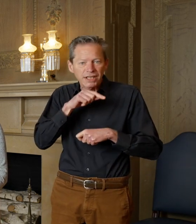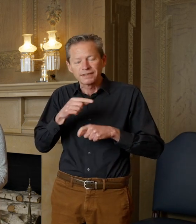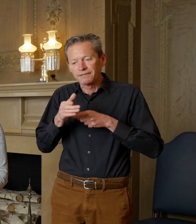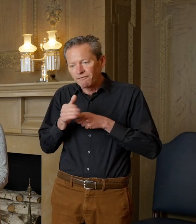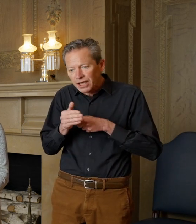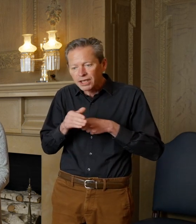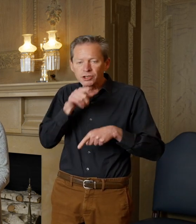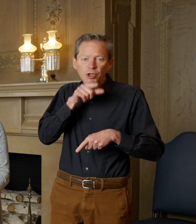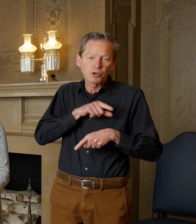of the meals.